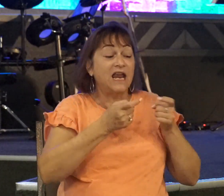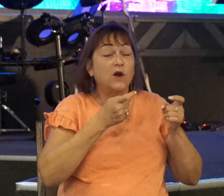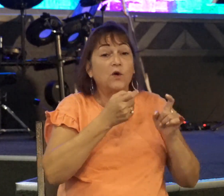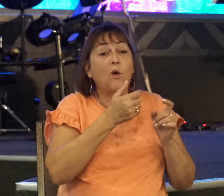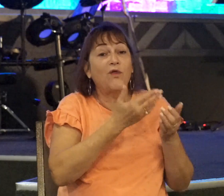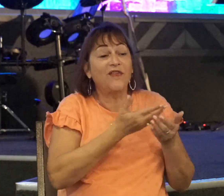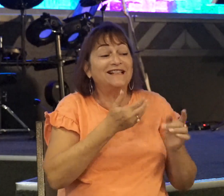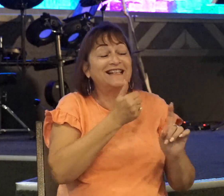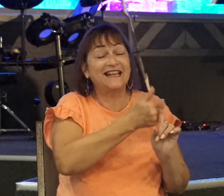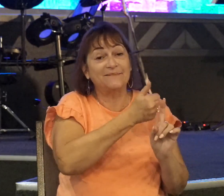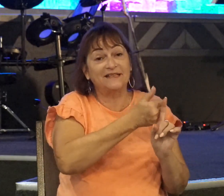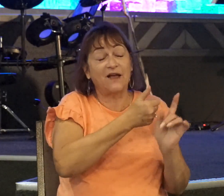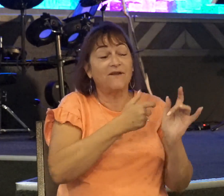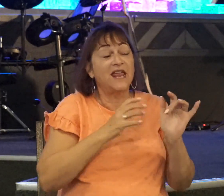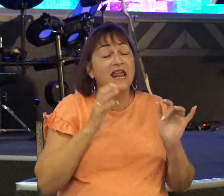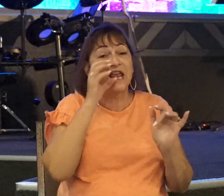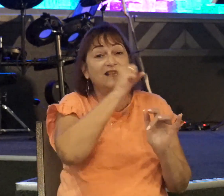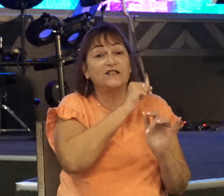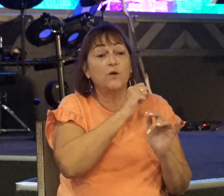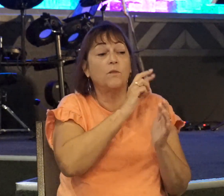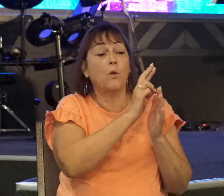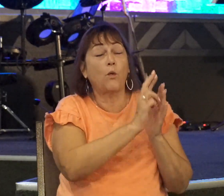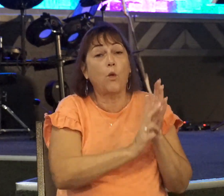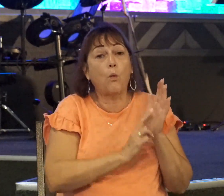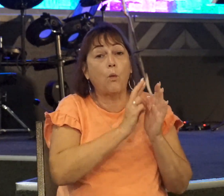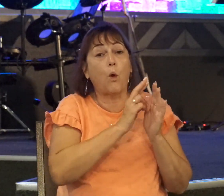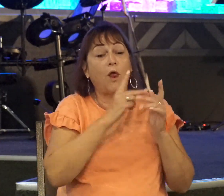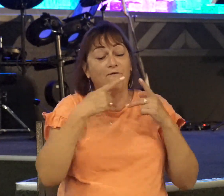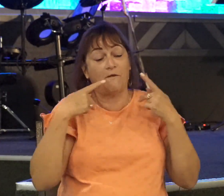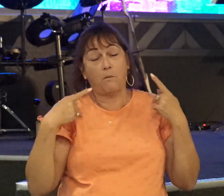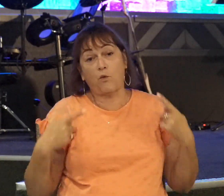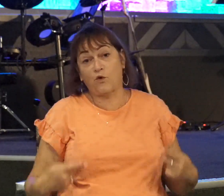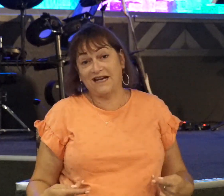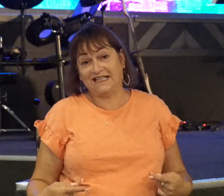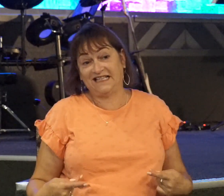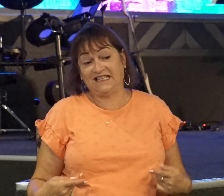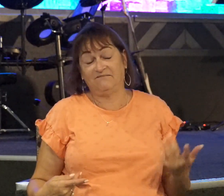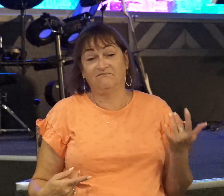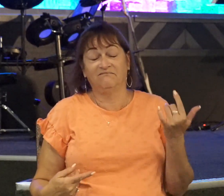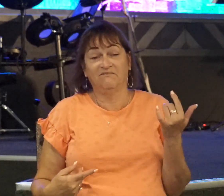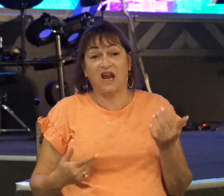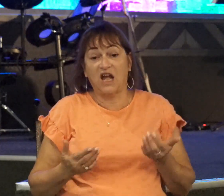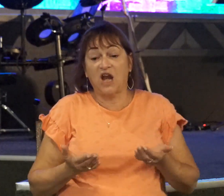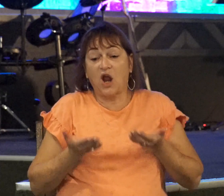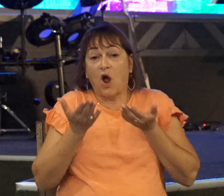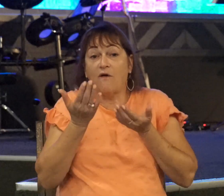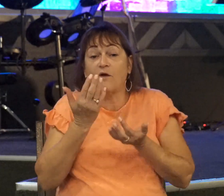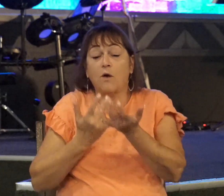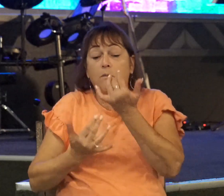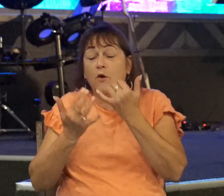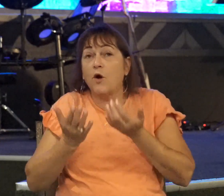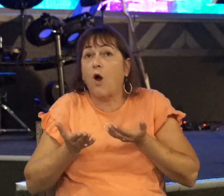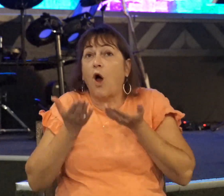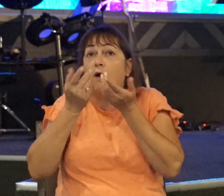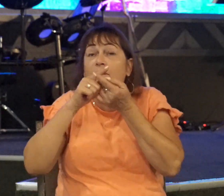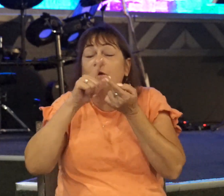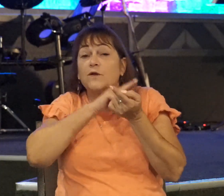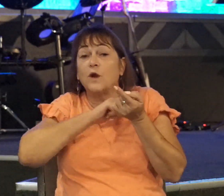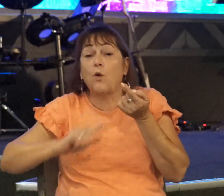He assumed the role of a priest. And he offered up burnt offerings to the Lord. And this was a big no-no.